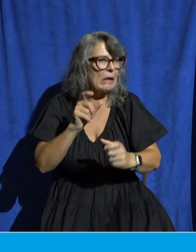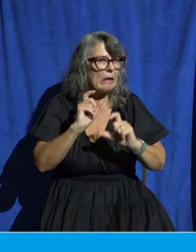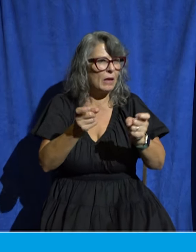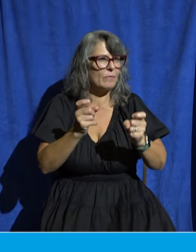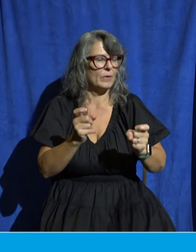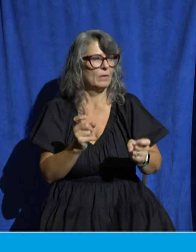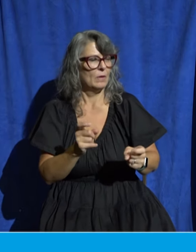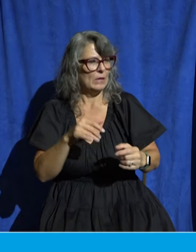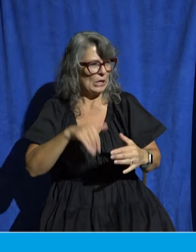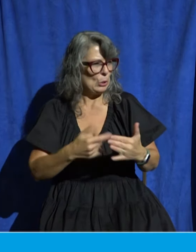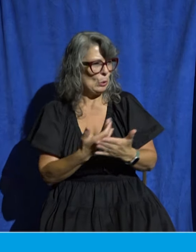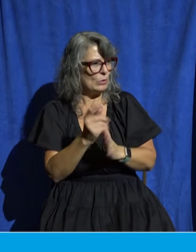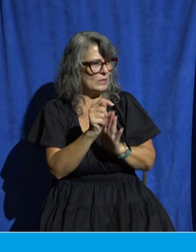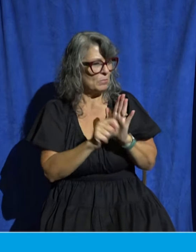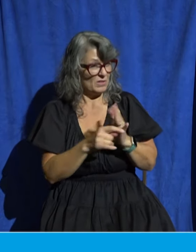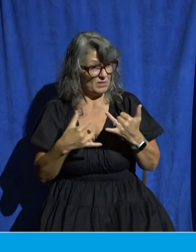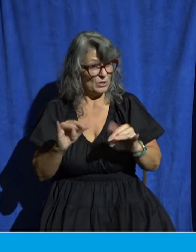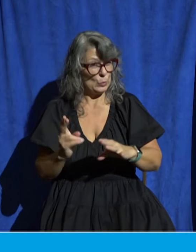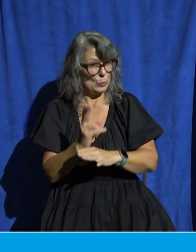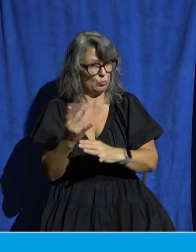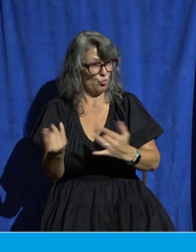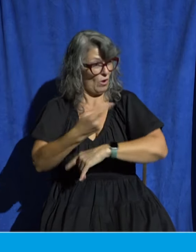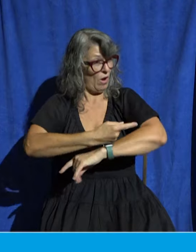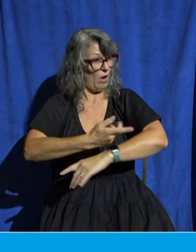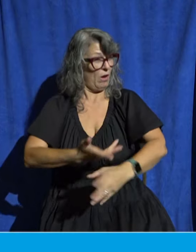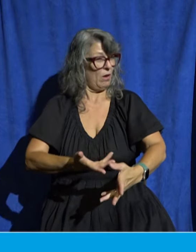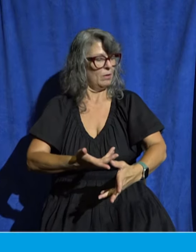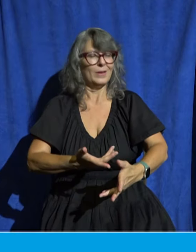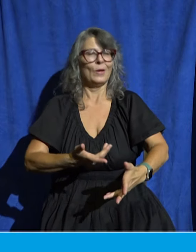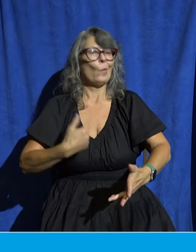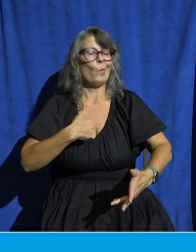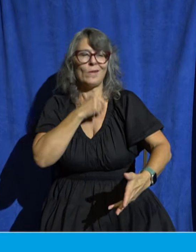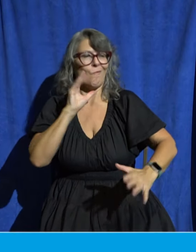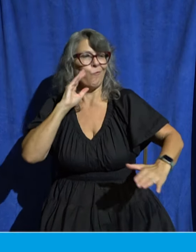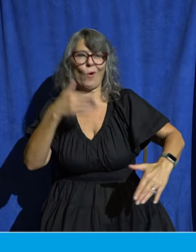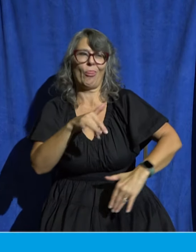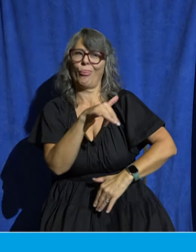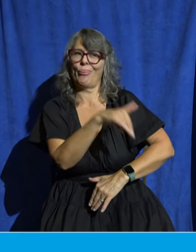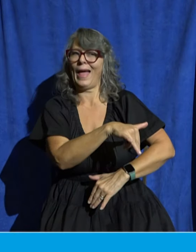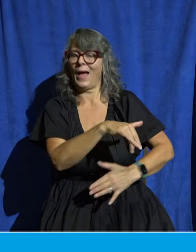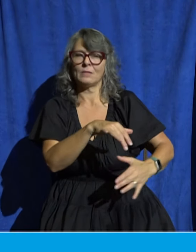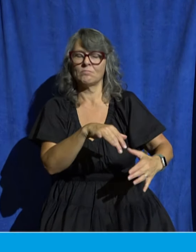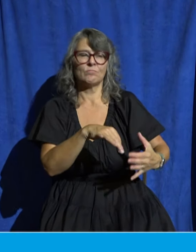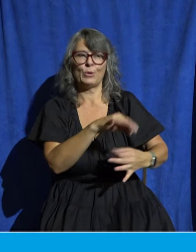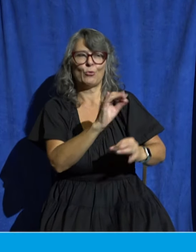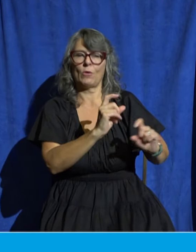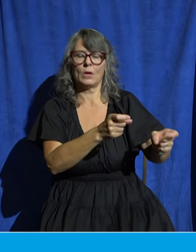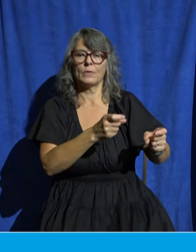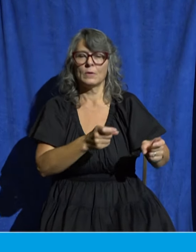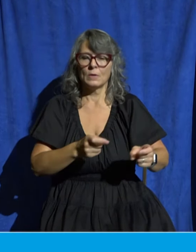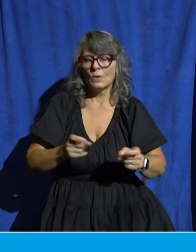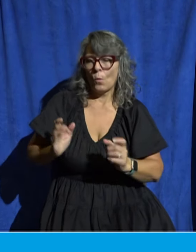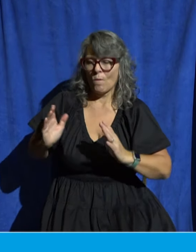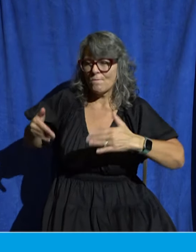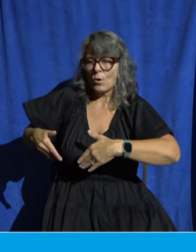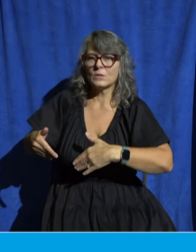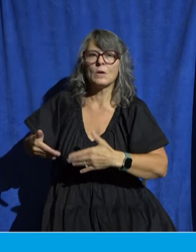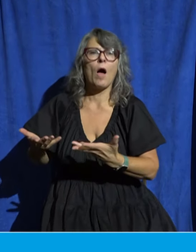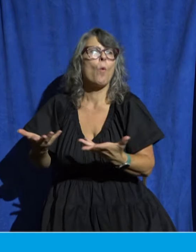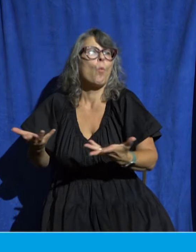still exist today. And that's not going to be our focus in the message today. As it says in our doctrinal statement, we believe that this is an area where